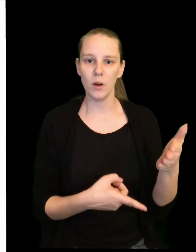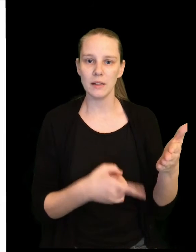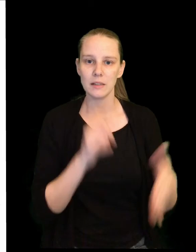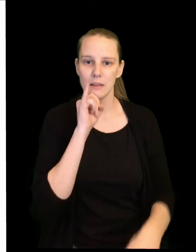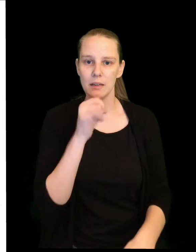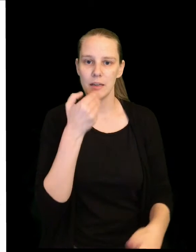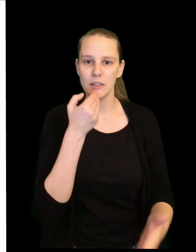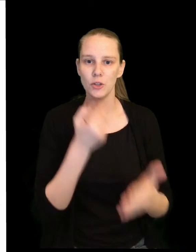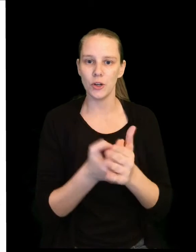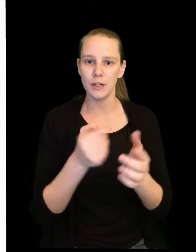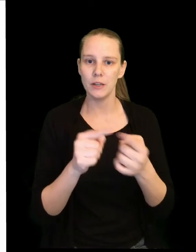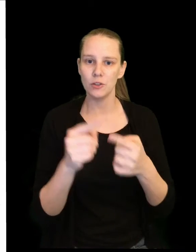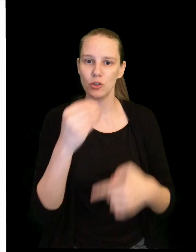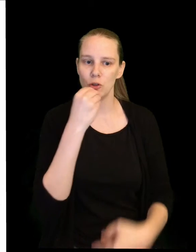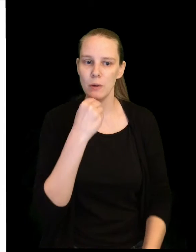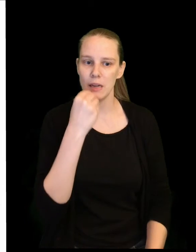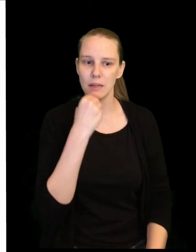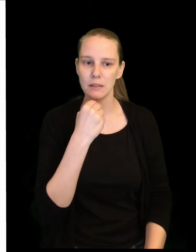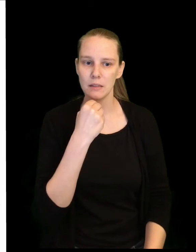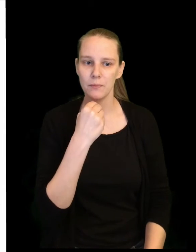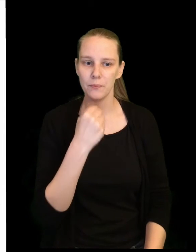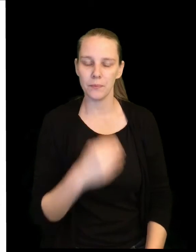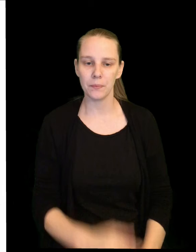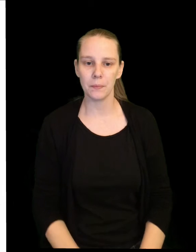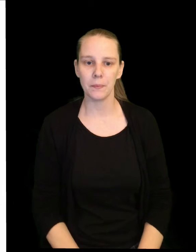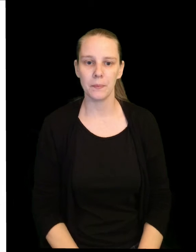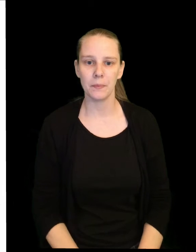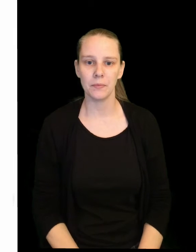What is good to eat?